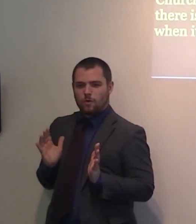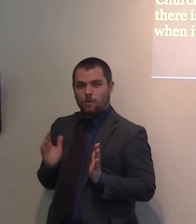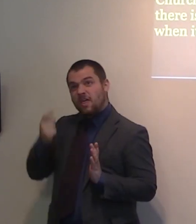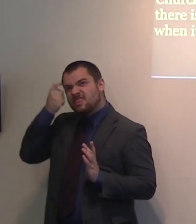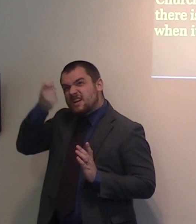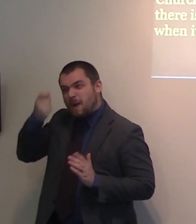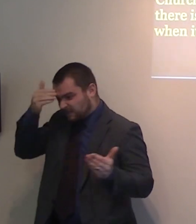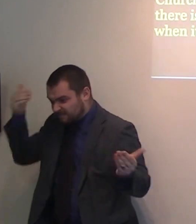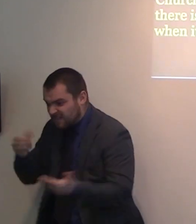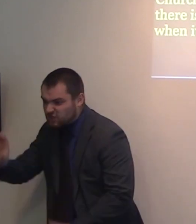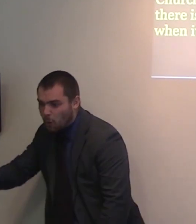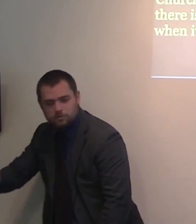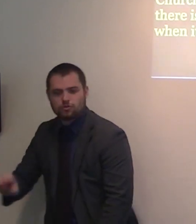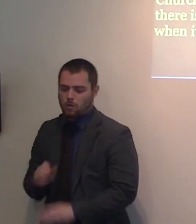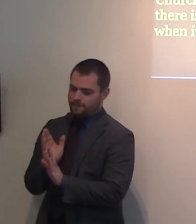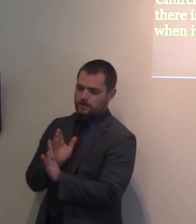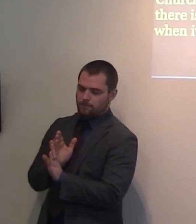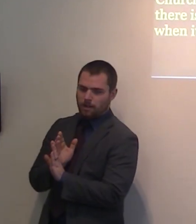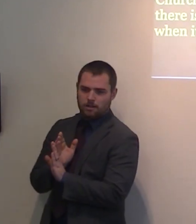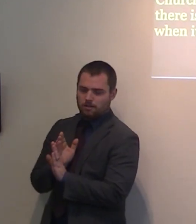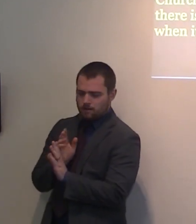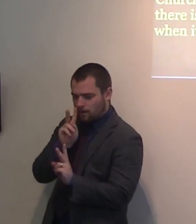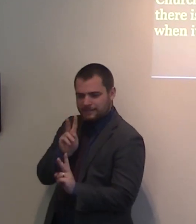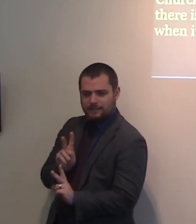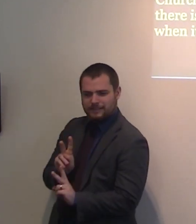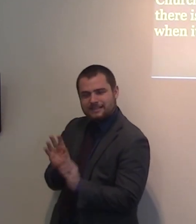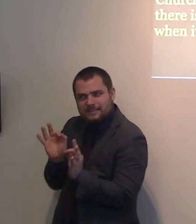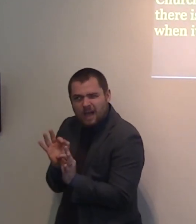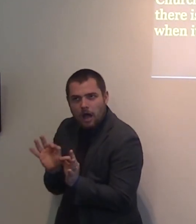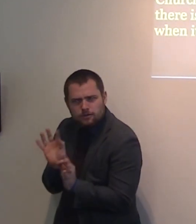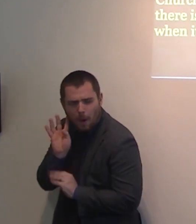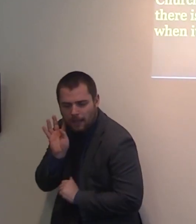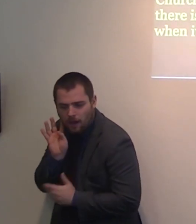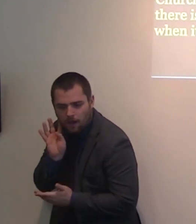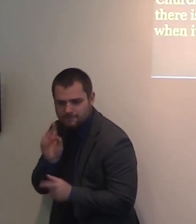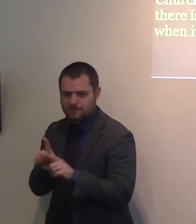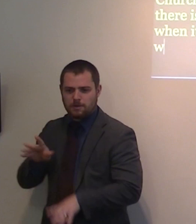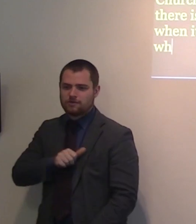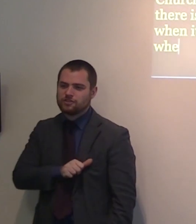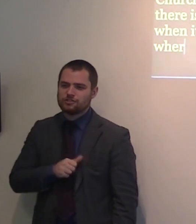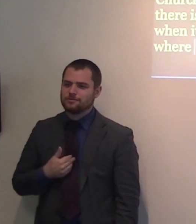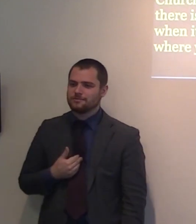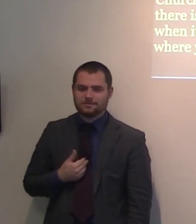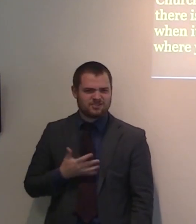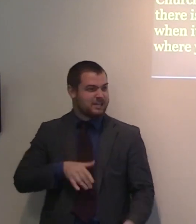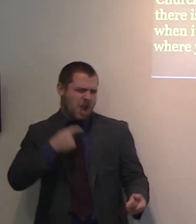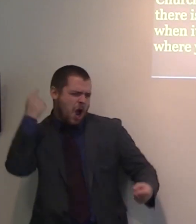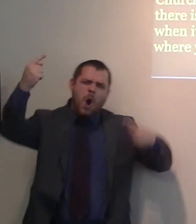acts invisibly. It acts silently. And this is why Christians do not need to blow the trumpet to say,